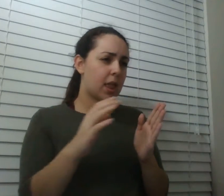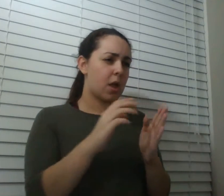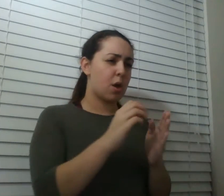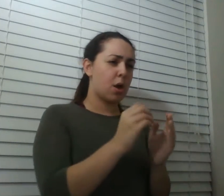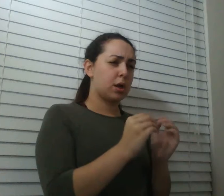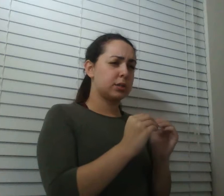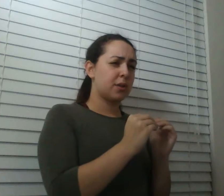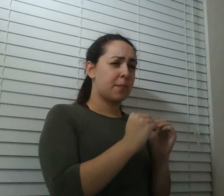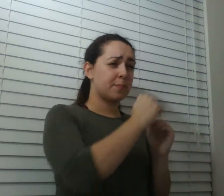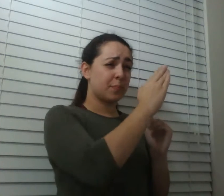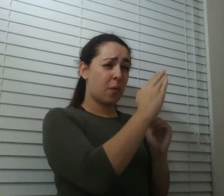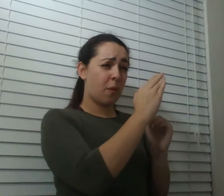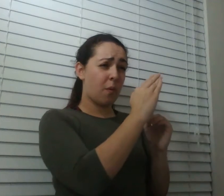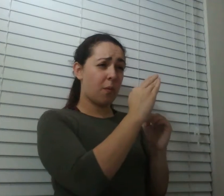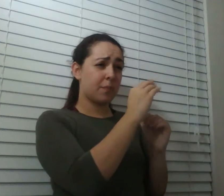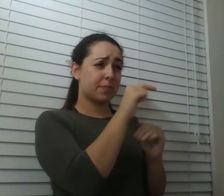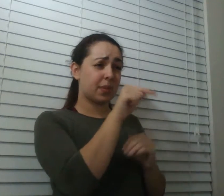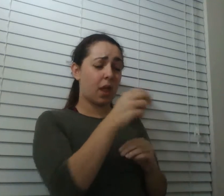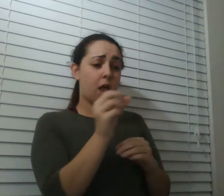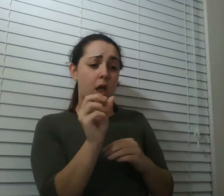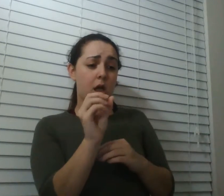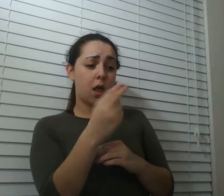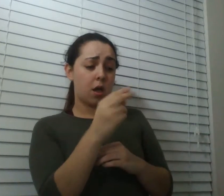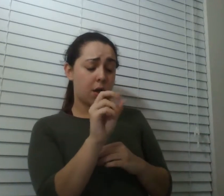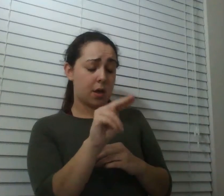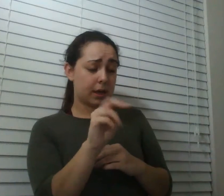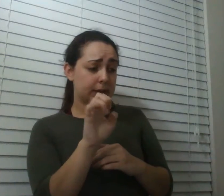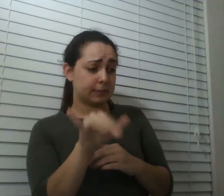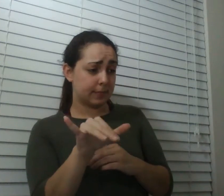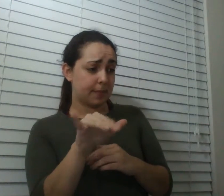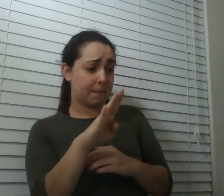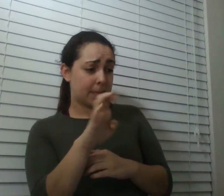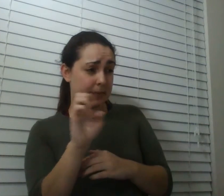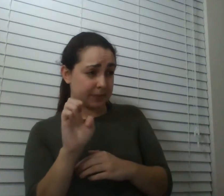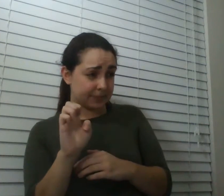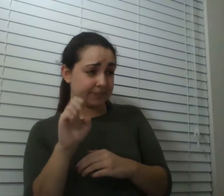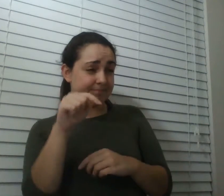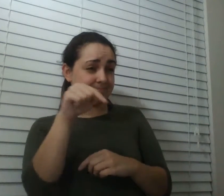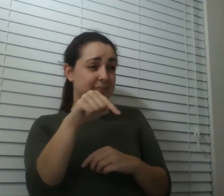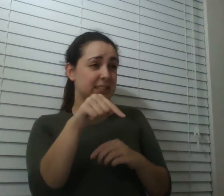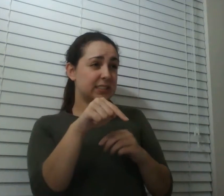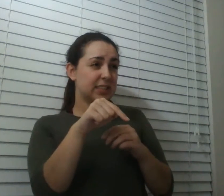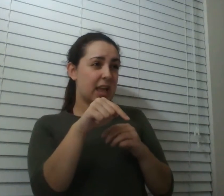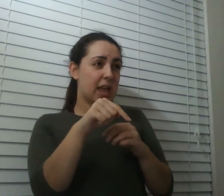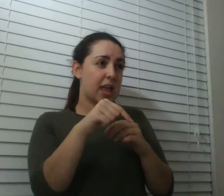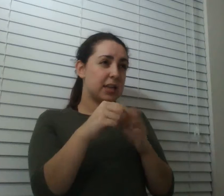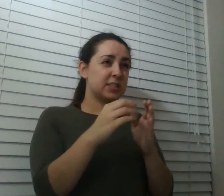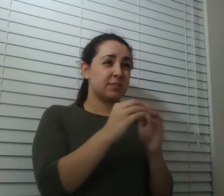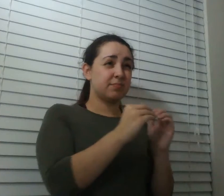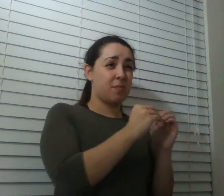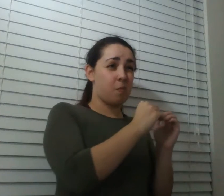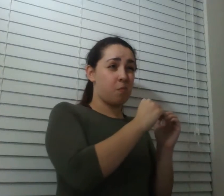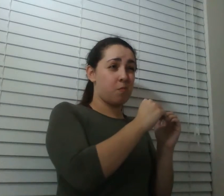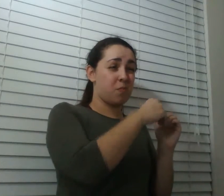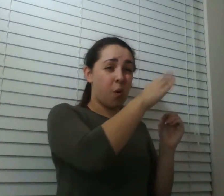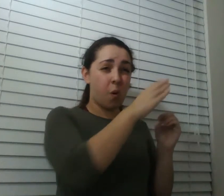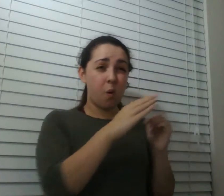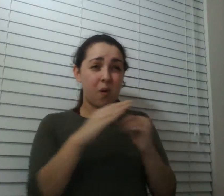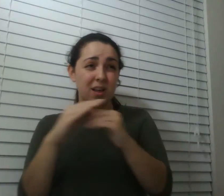a whole lot less then he gives that sting its own number dig this 1.0 sweat bee light ephemeral almost fruity 1.8